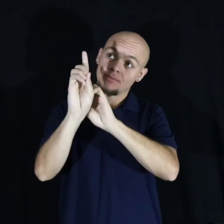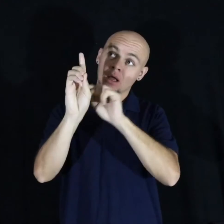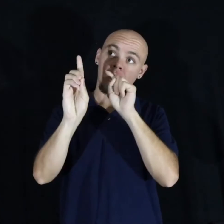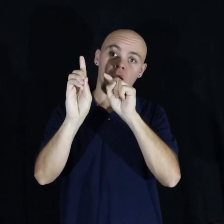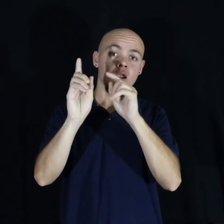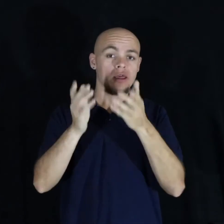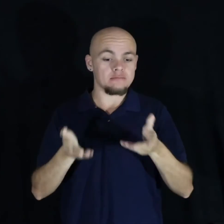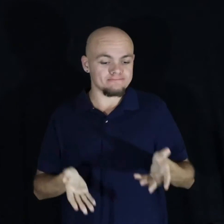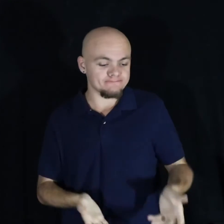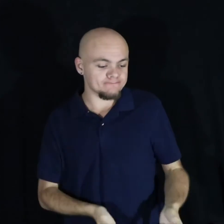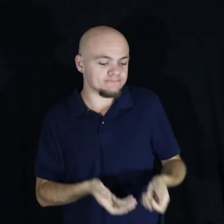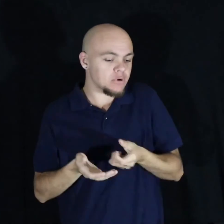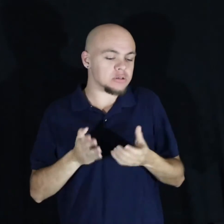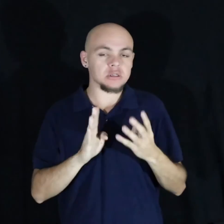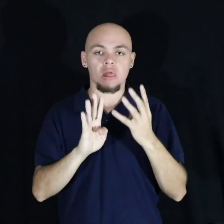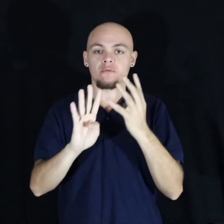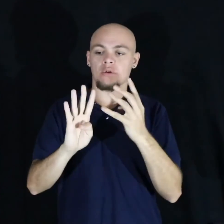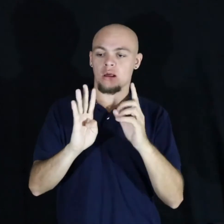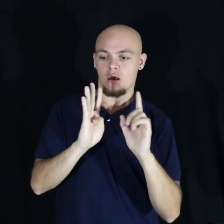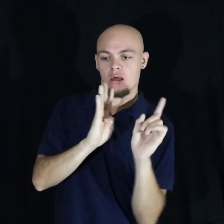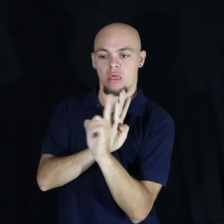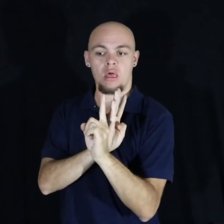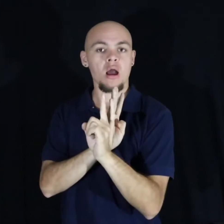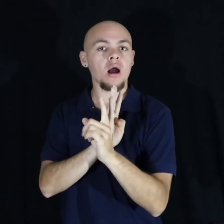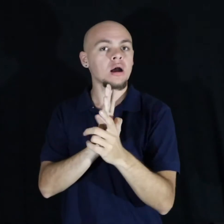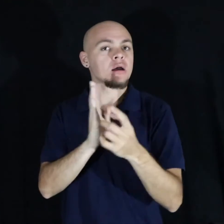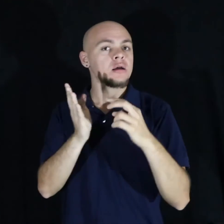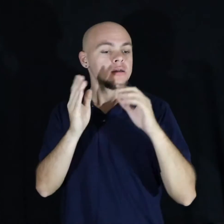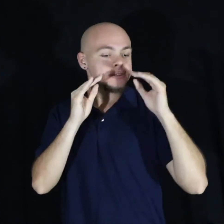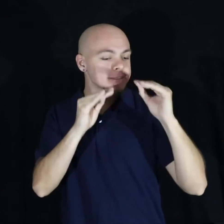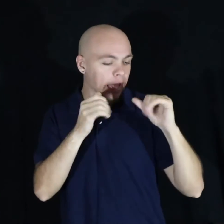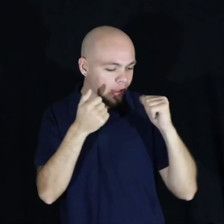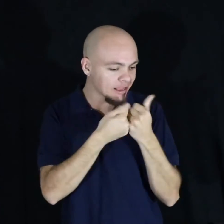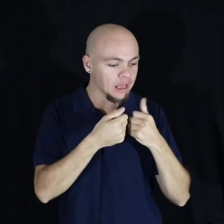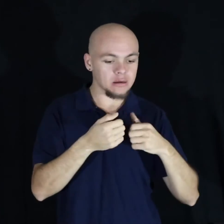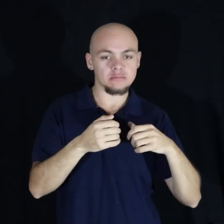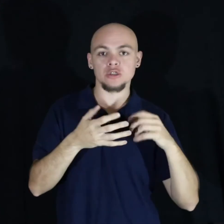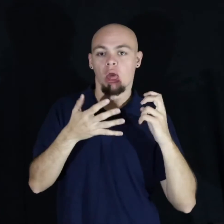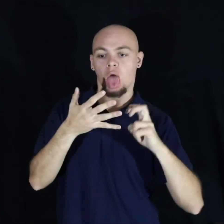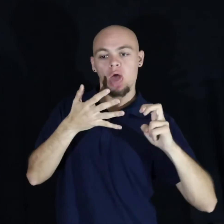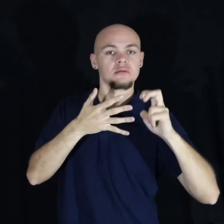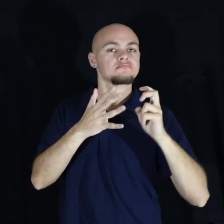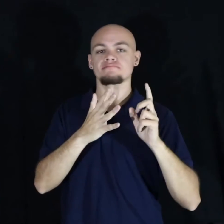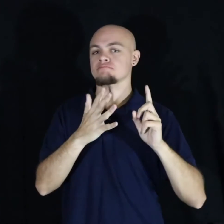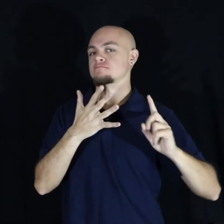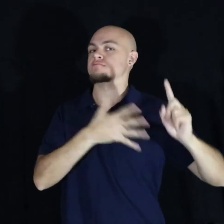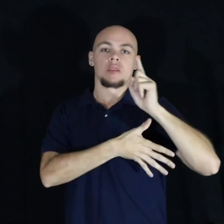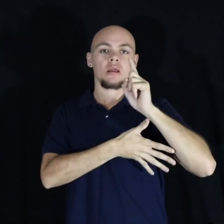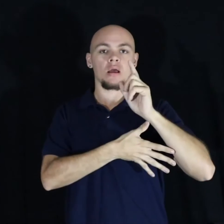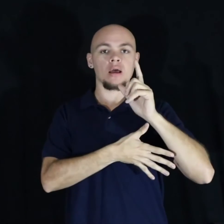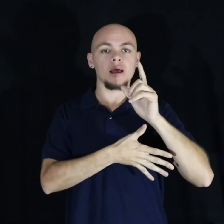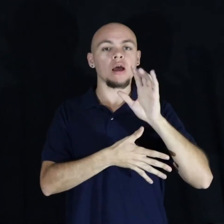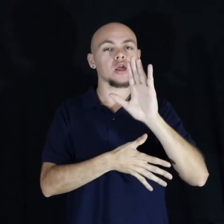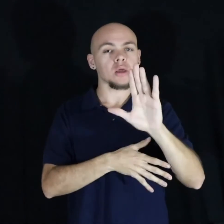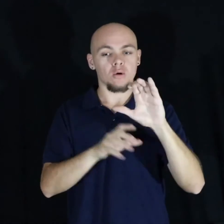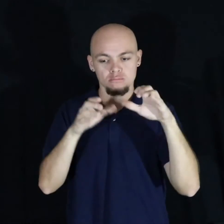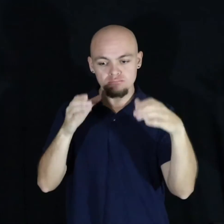front of the line. They taught me some games, so I skipped steps. Audit your circle.